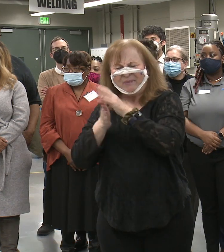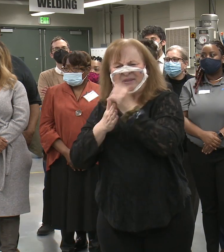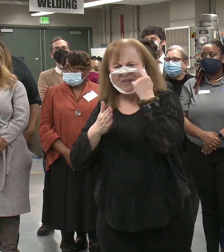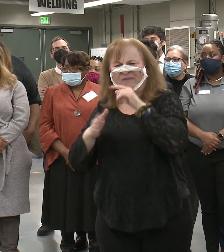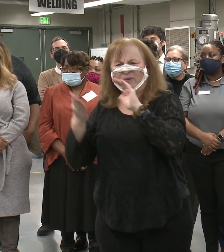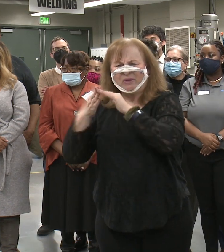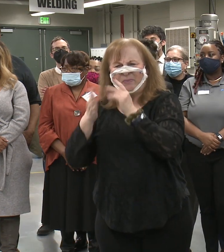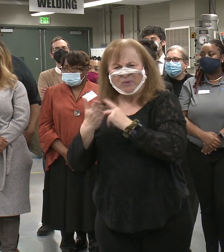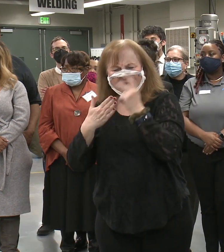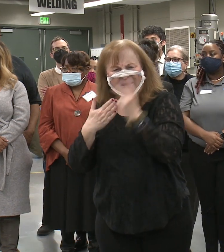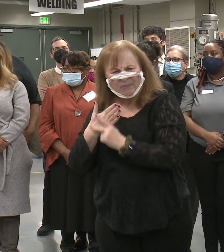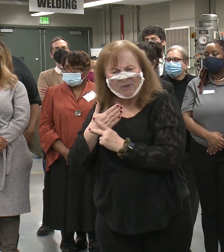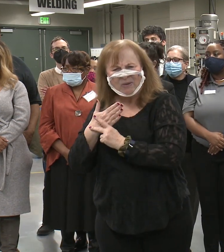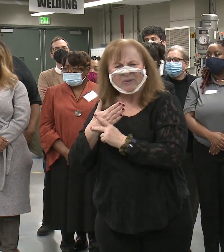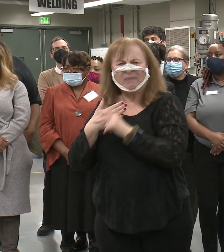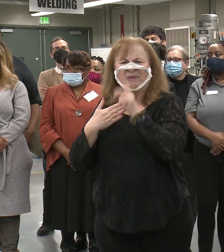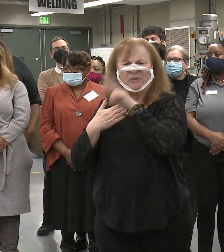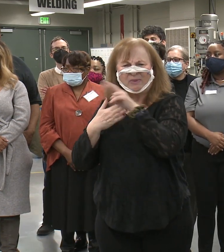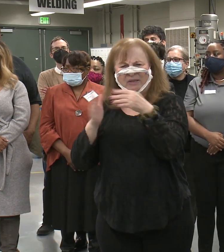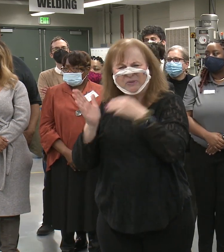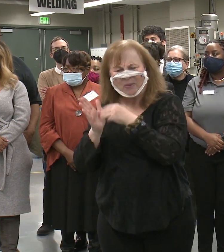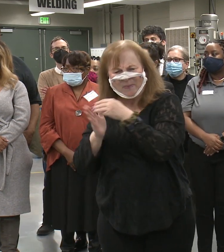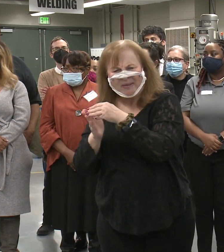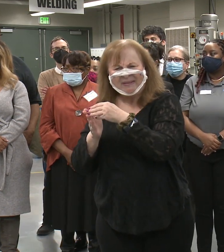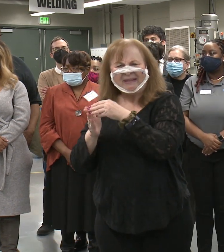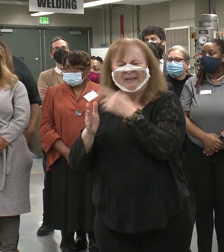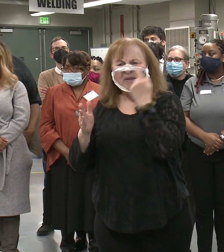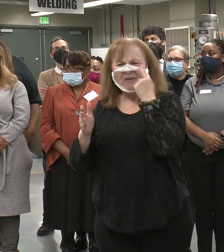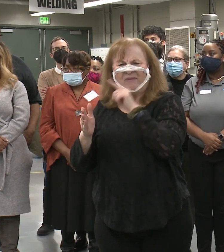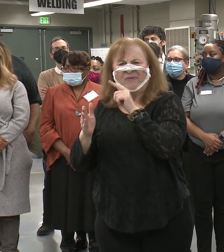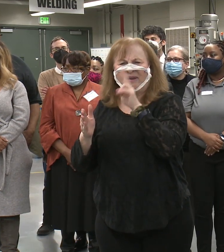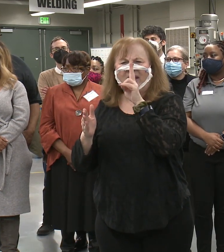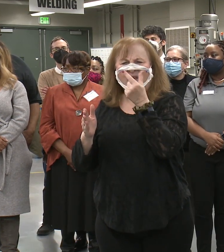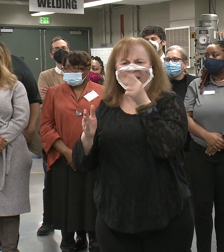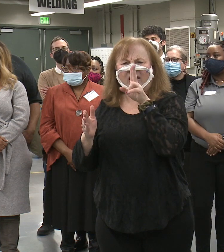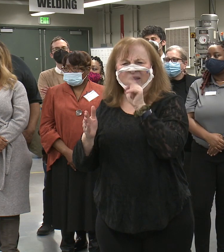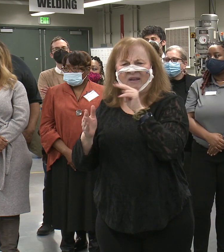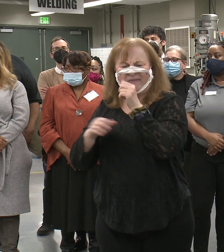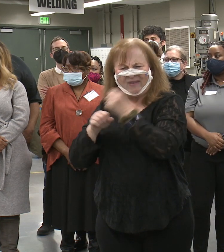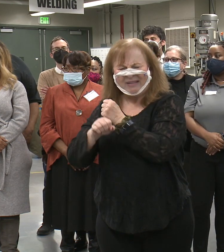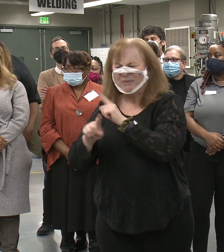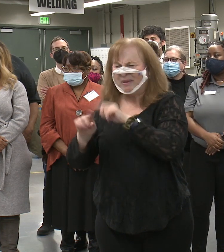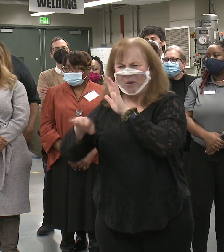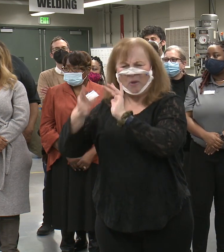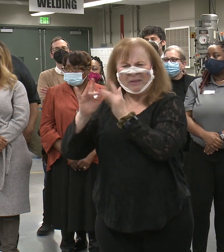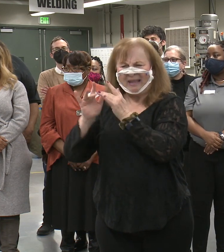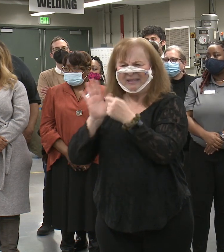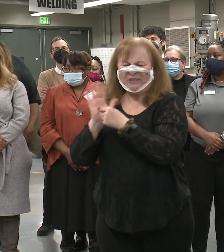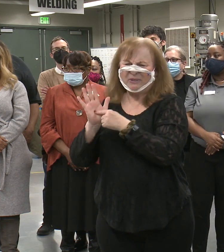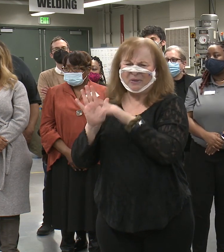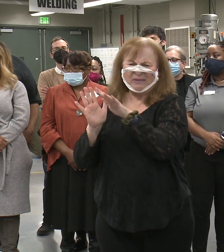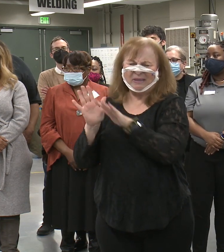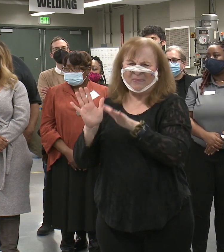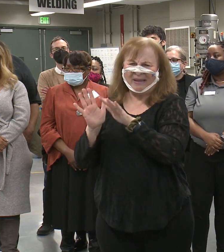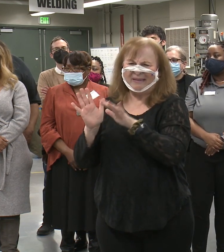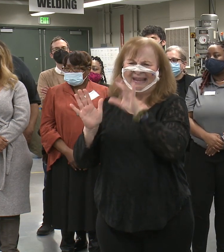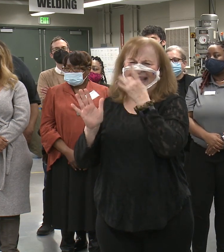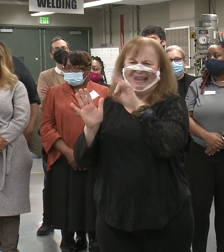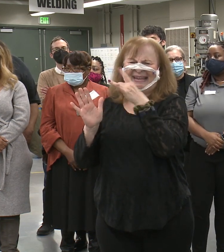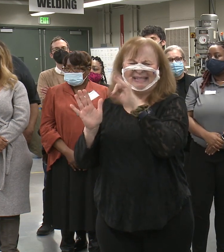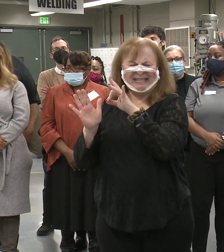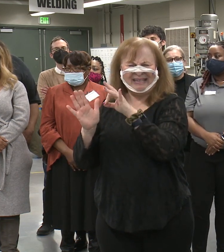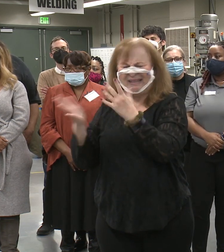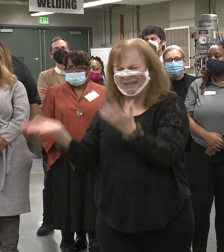community programs, $22 million was set aside for the gun violence prevention, but online it only shows about 18.